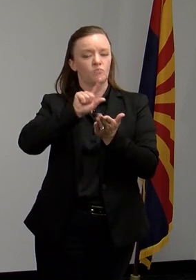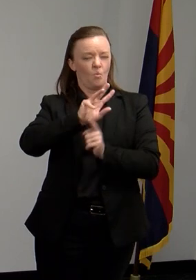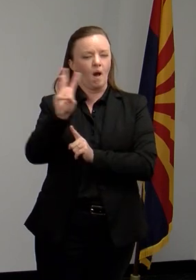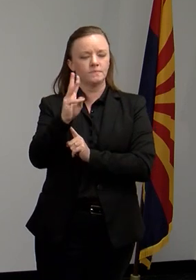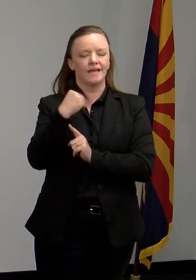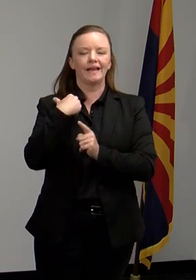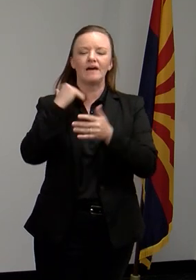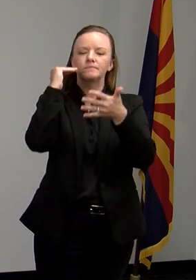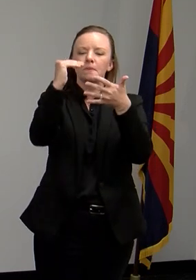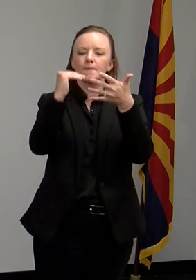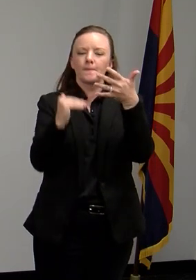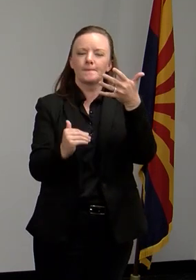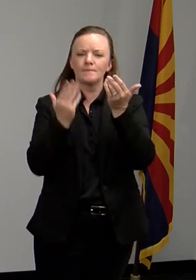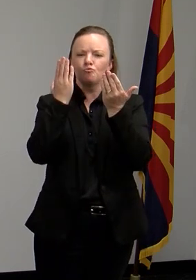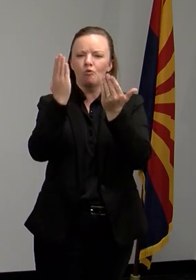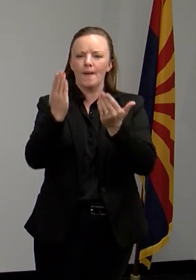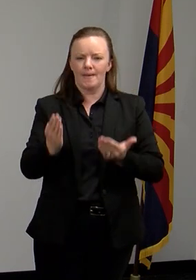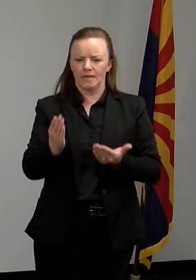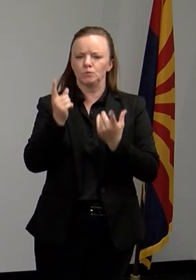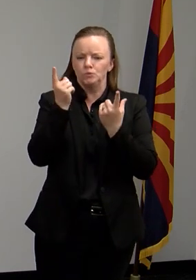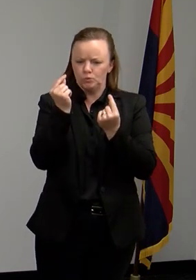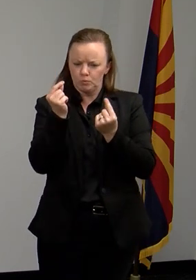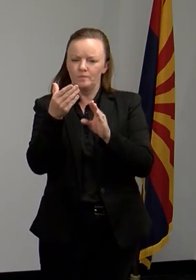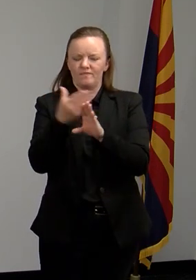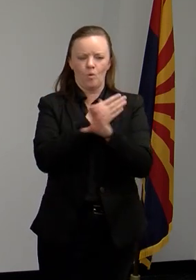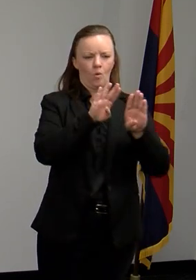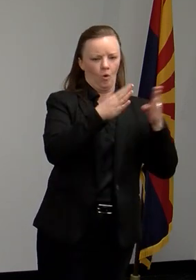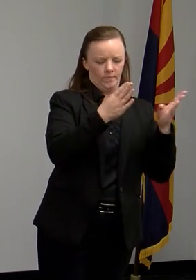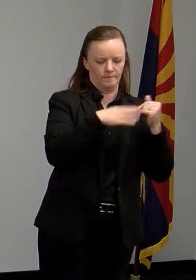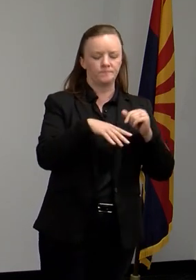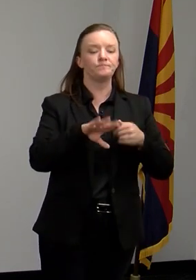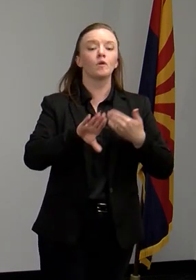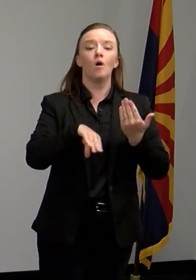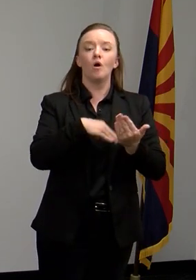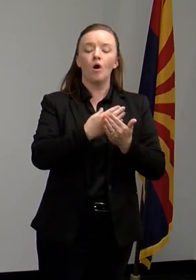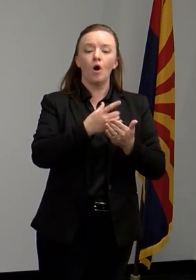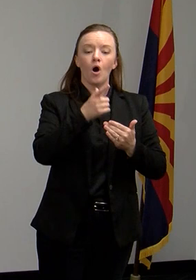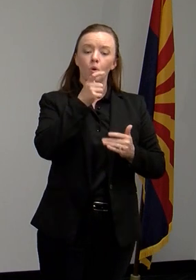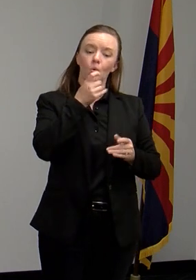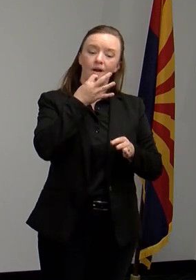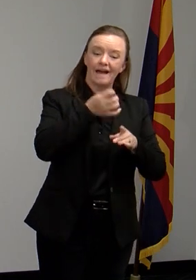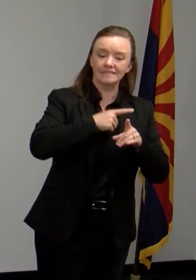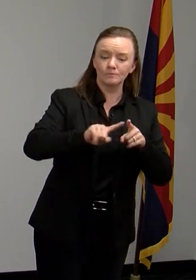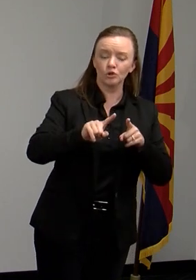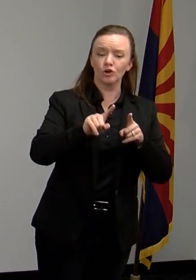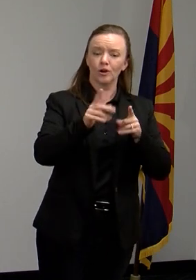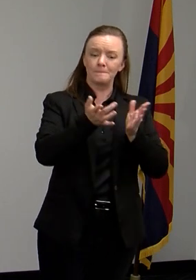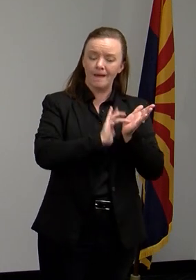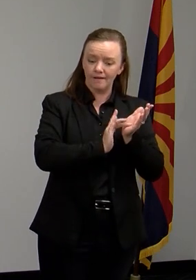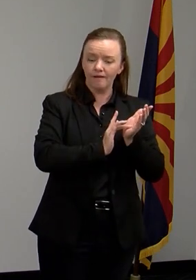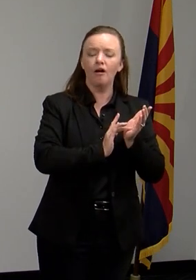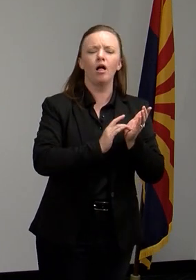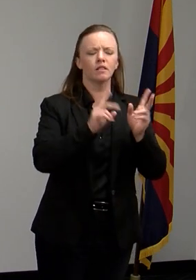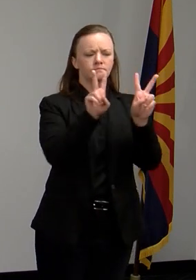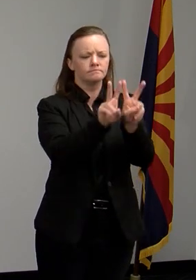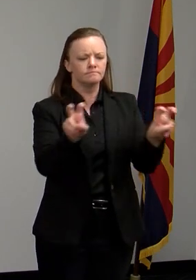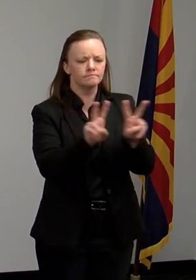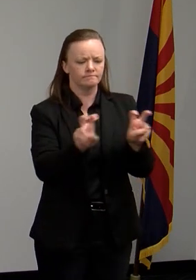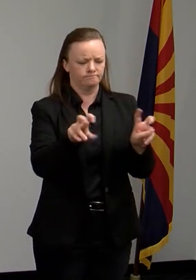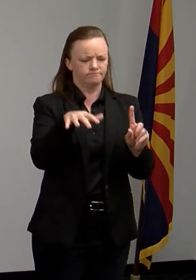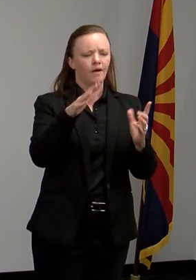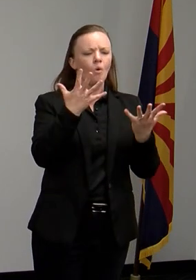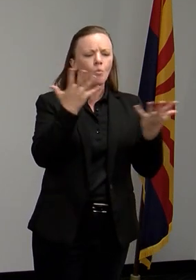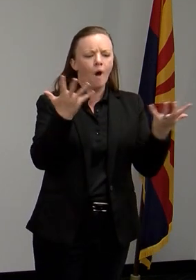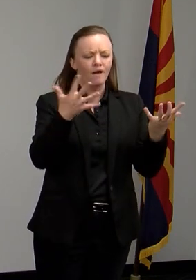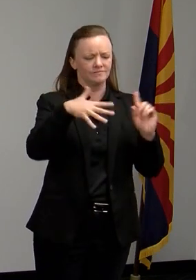What all of the experts are looking at is what conditions will put us in the best position to be able